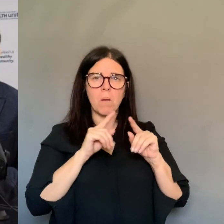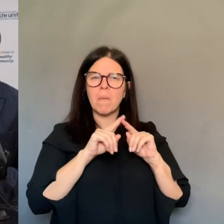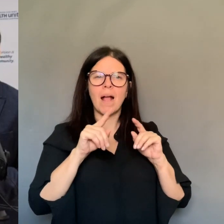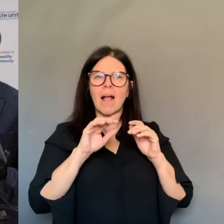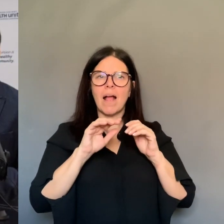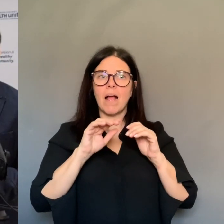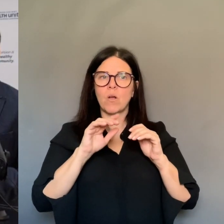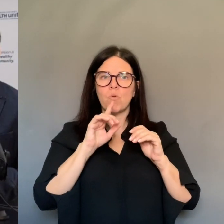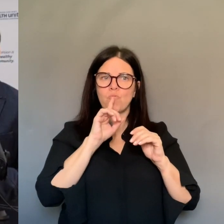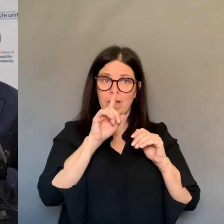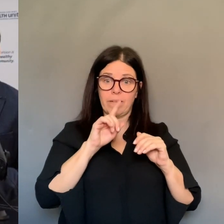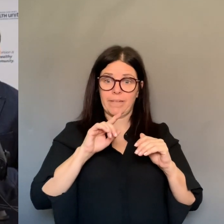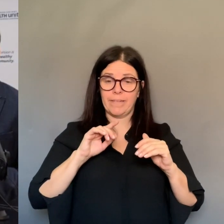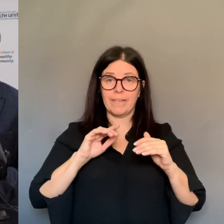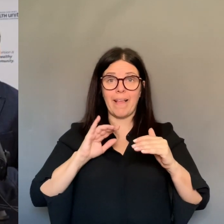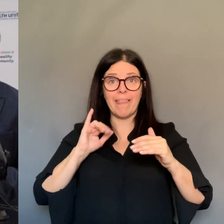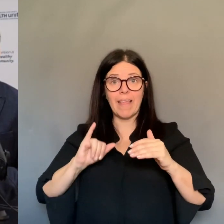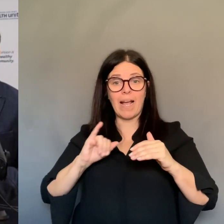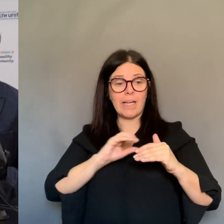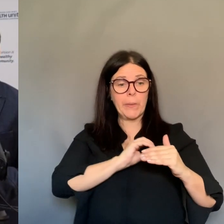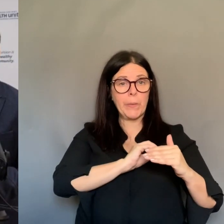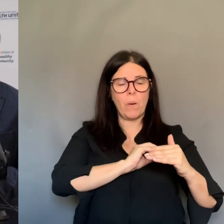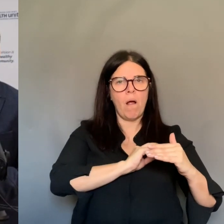Any questions from Danny and Hunter?